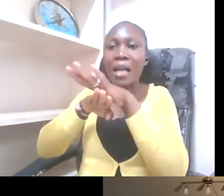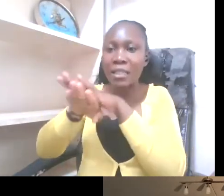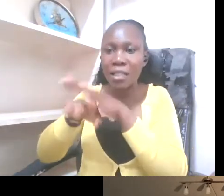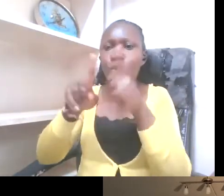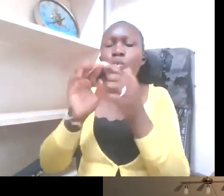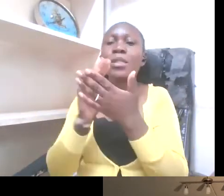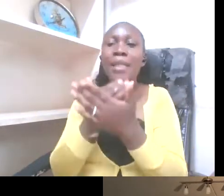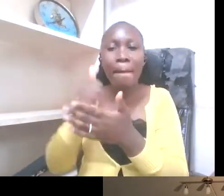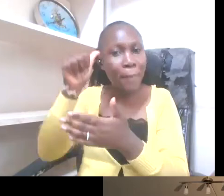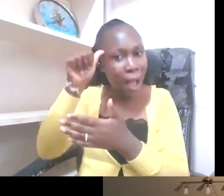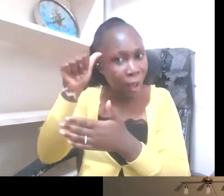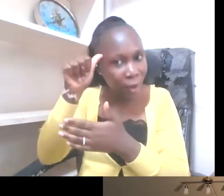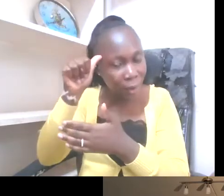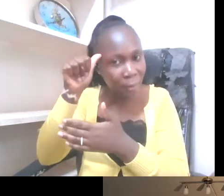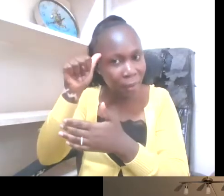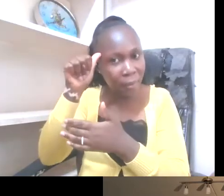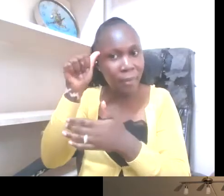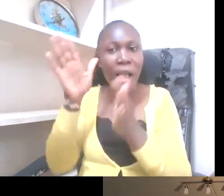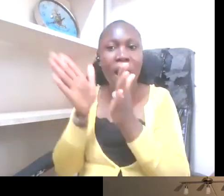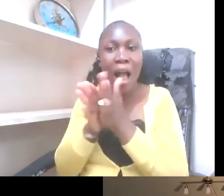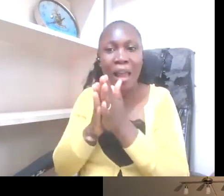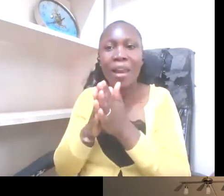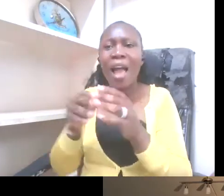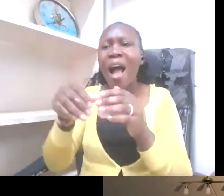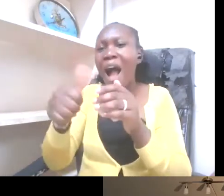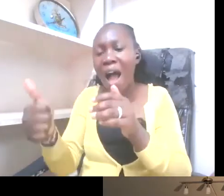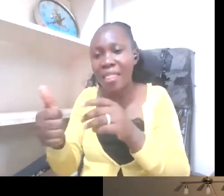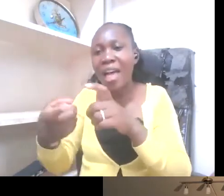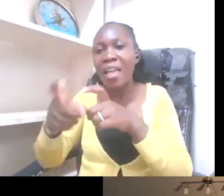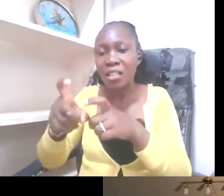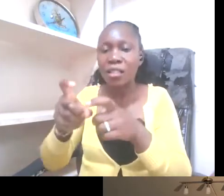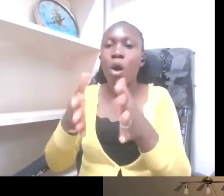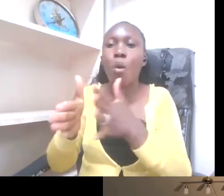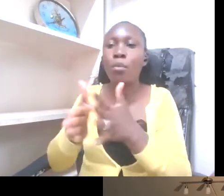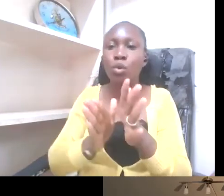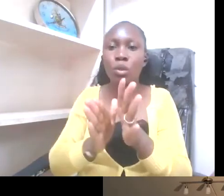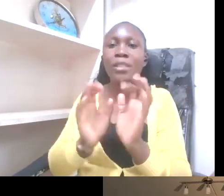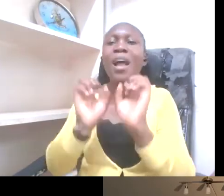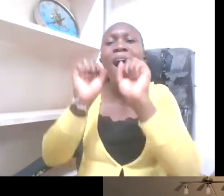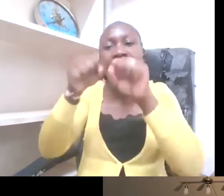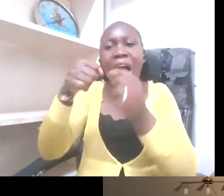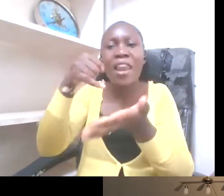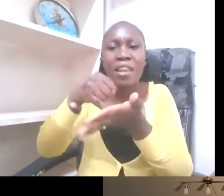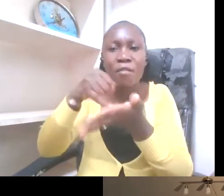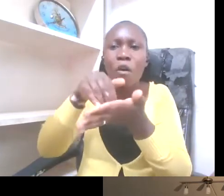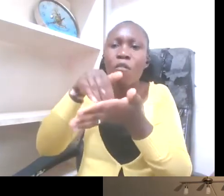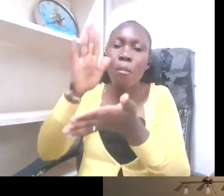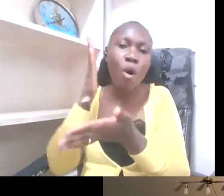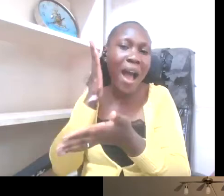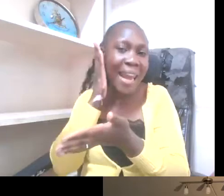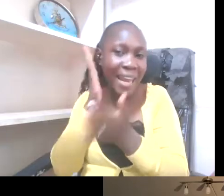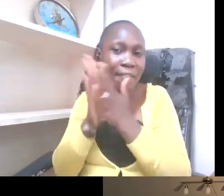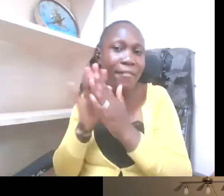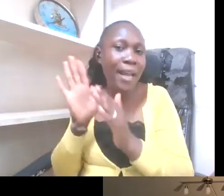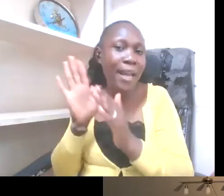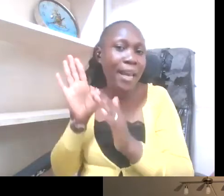extracurricular opportunities that can involve more deaf and hearing people. So those are some